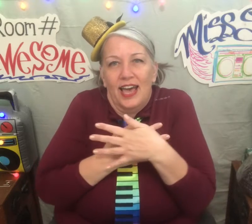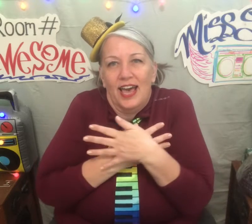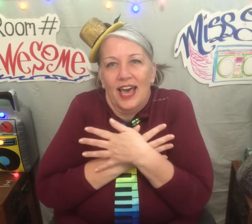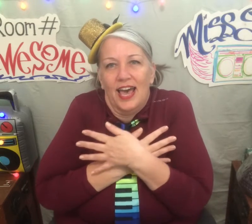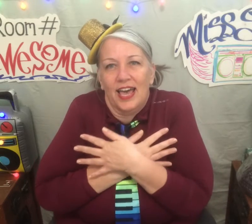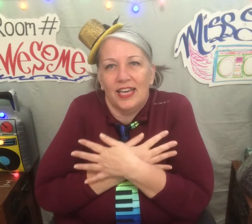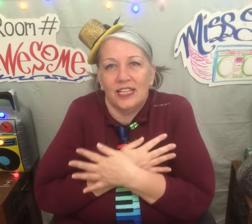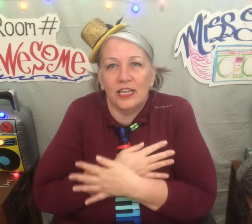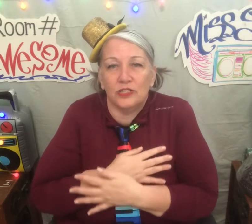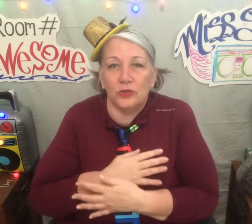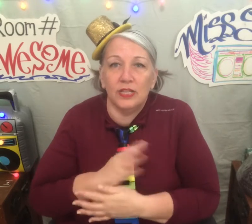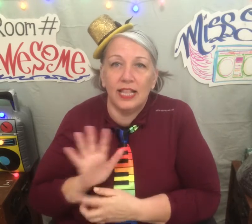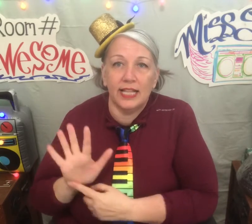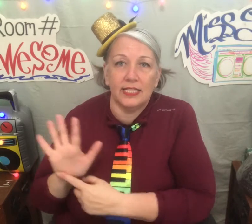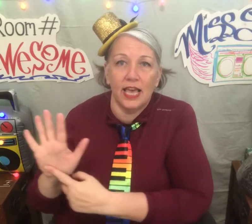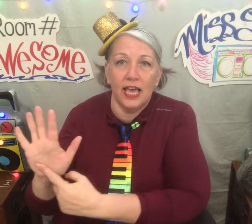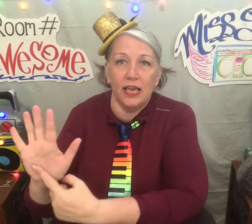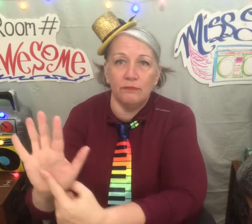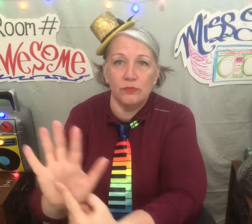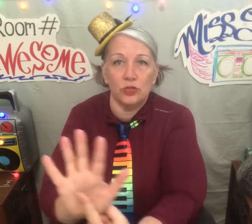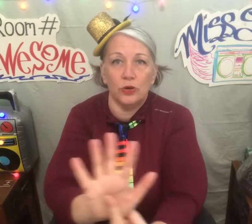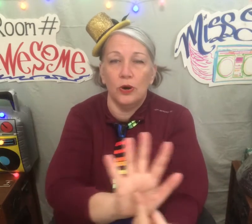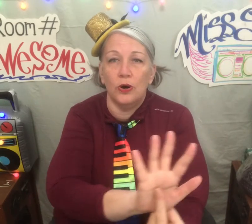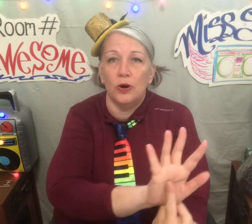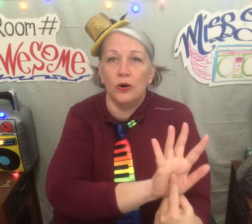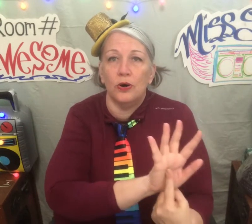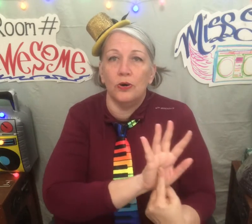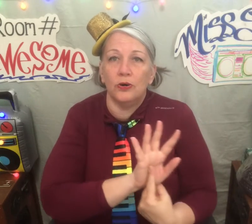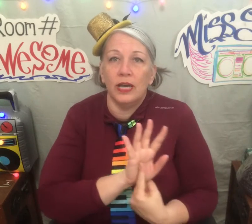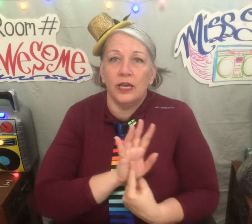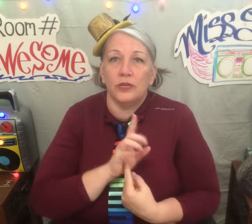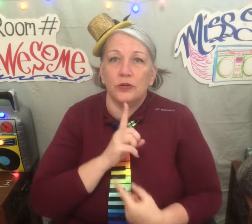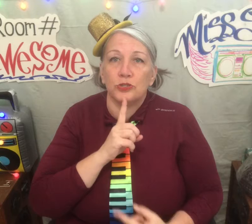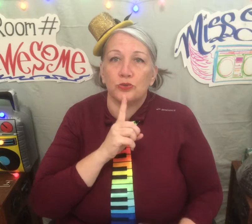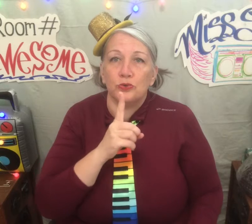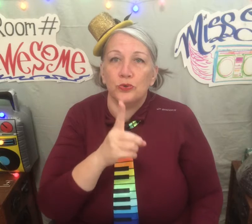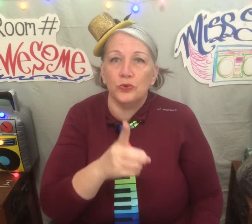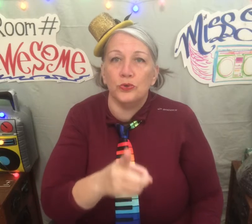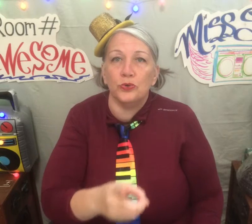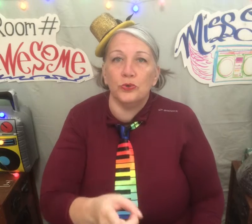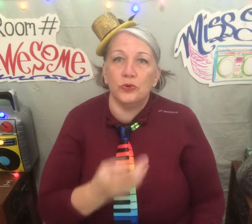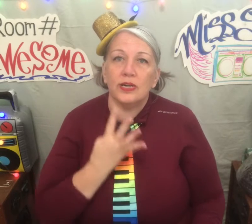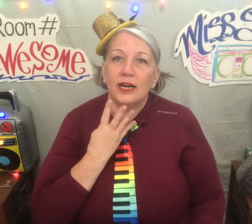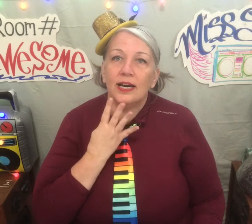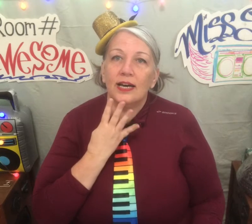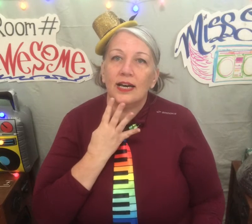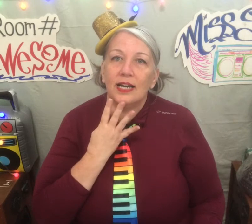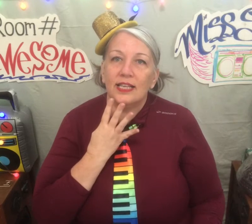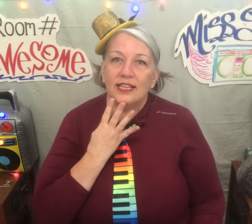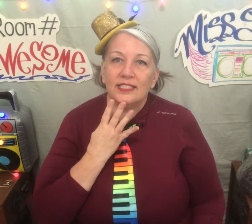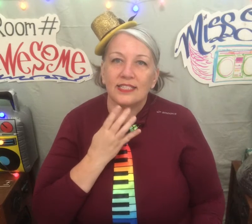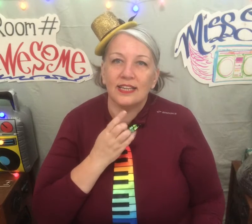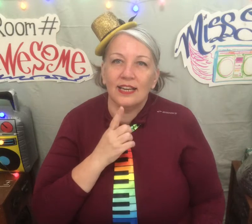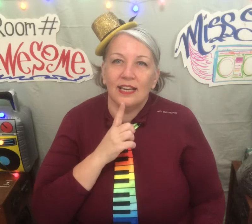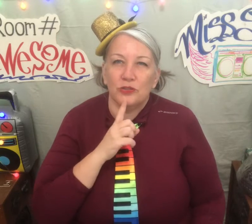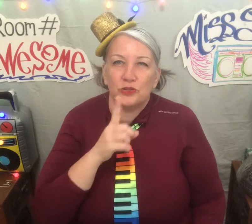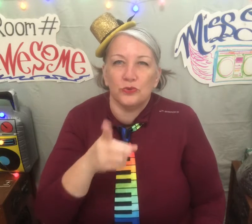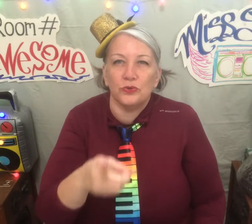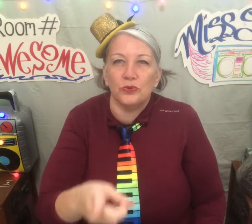to let them show your true colors. Your true